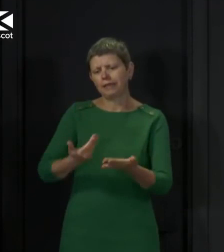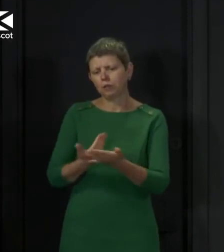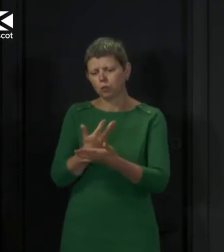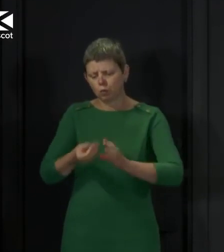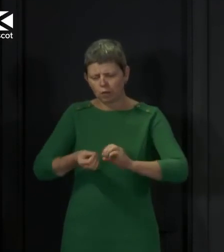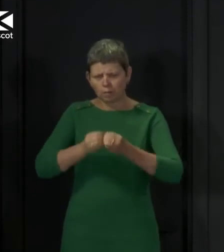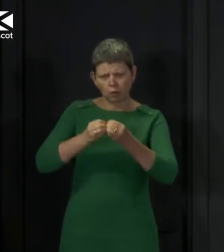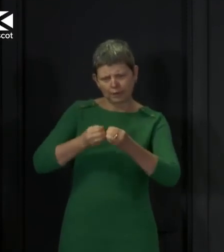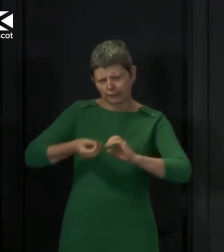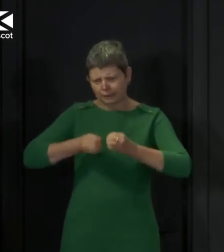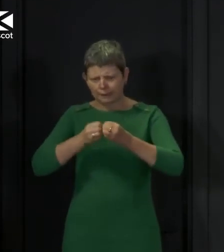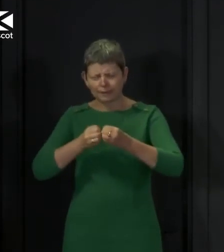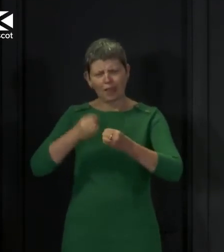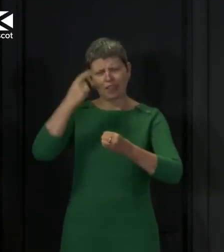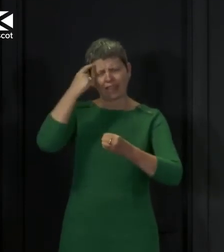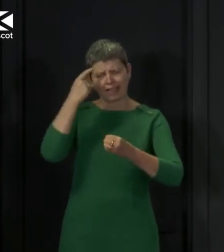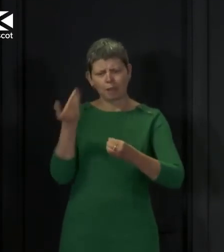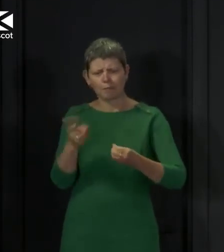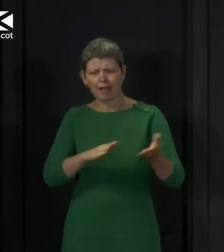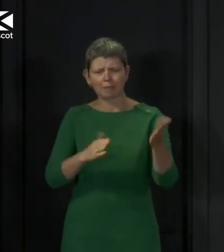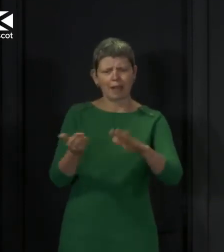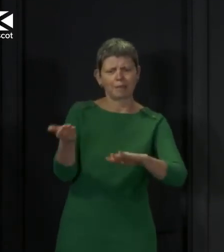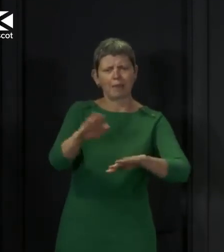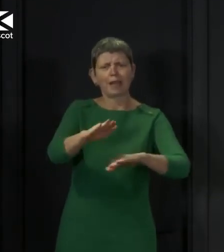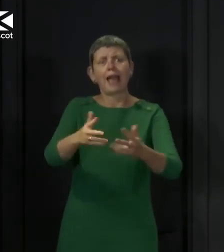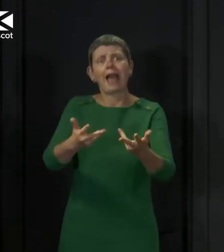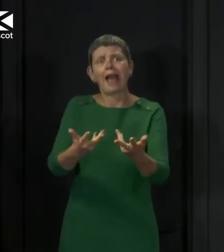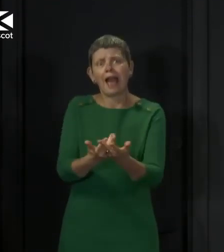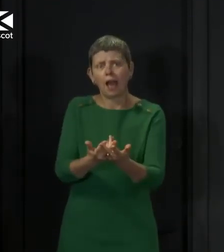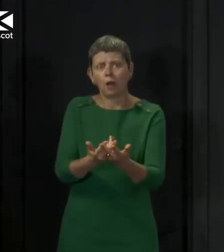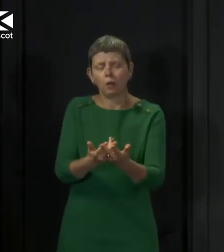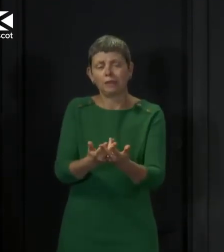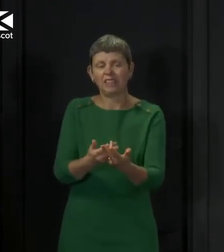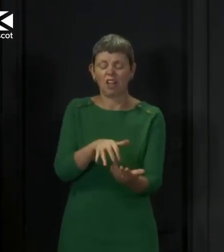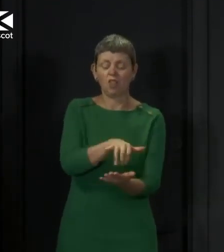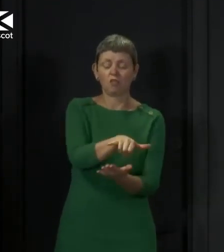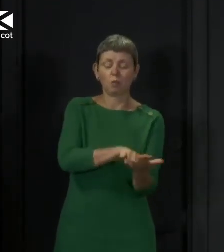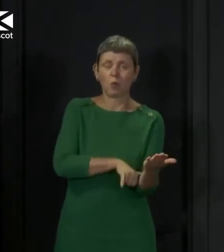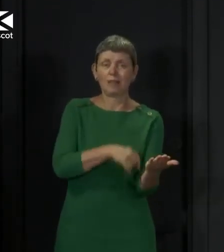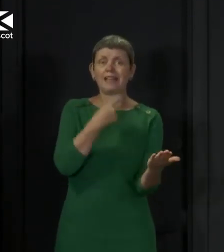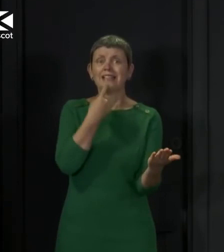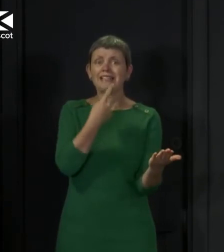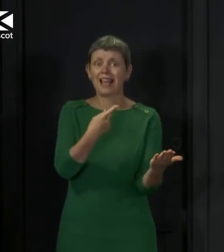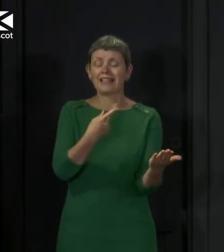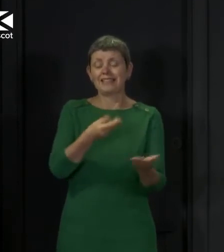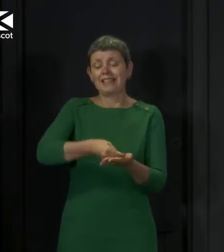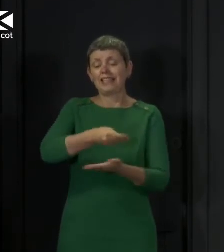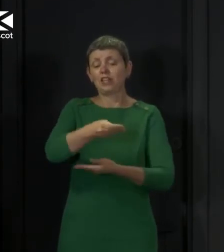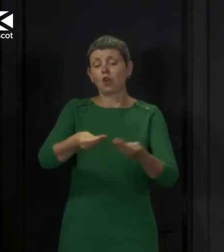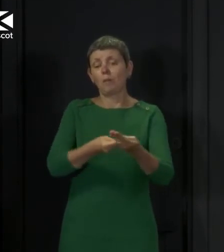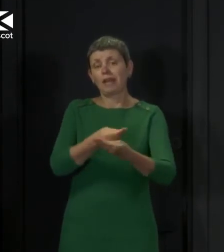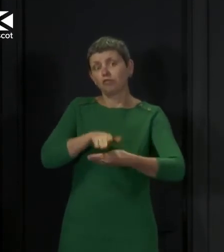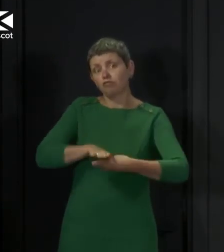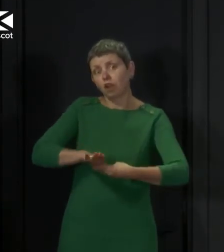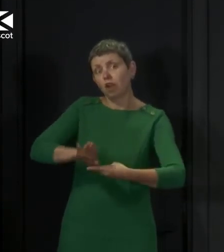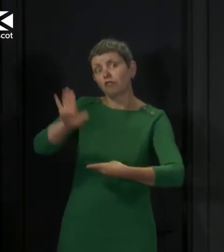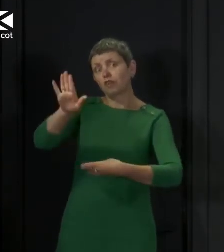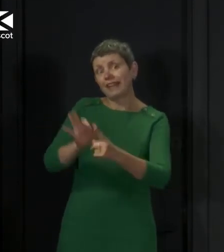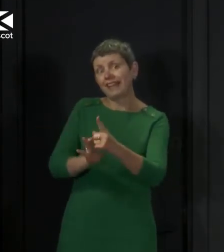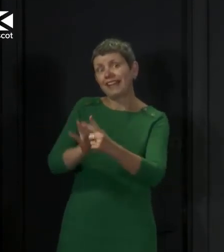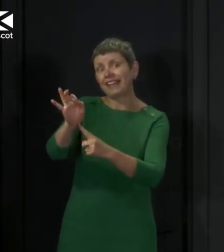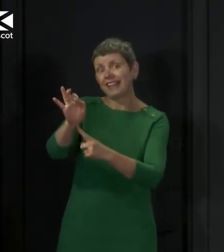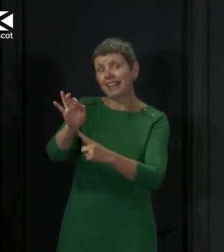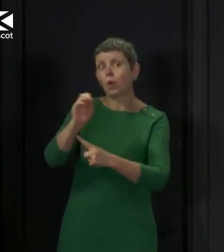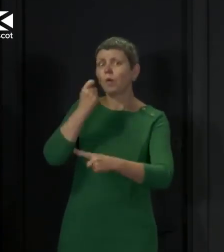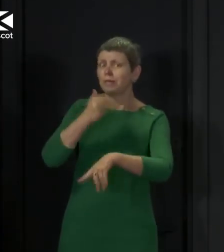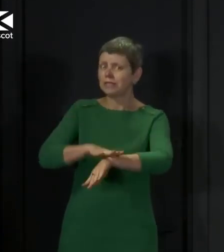easing lockdown. On that basis, the report forecasts a more gradual economic recovery, one which might not see as return to